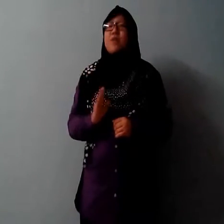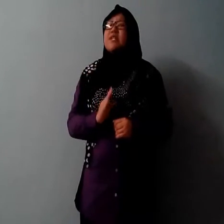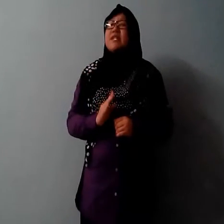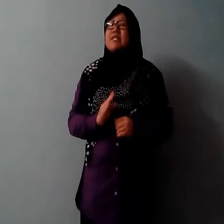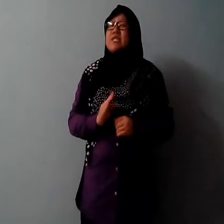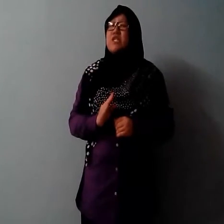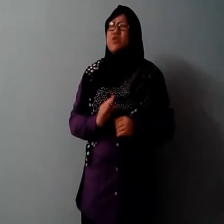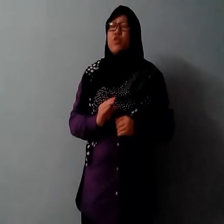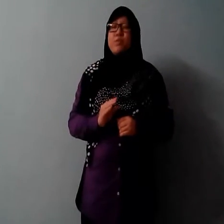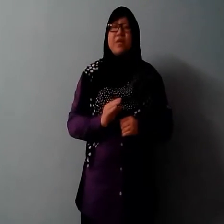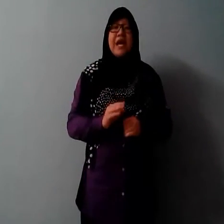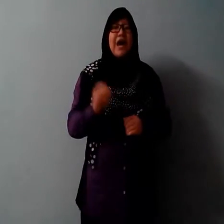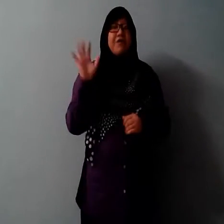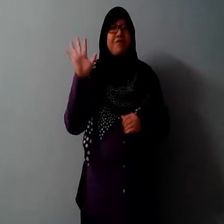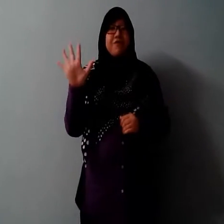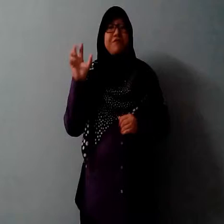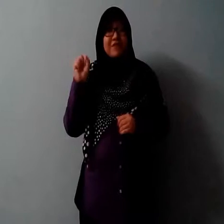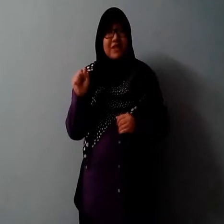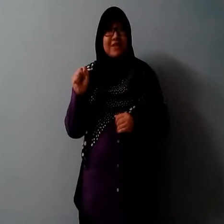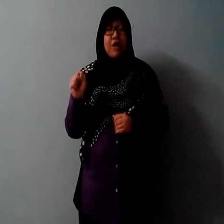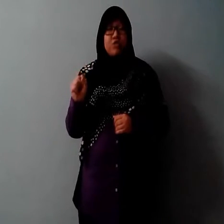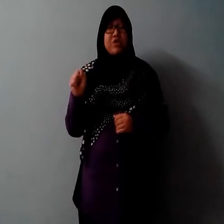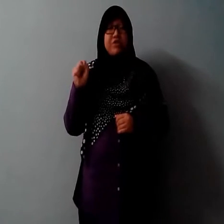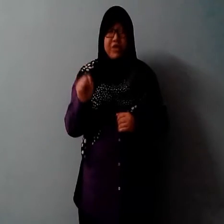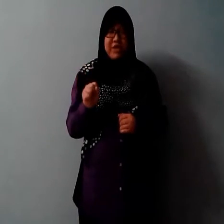our targeted sales would be RM50,000.